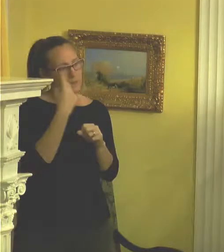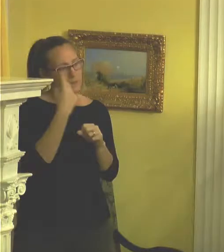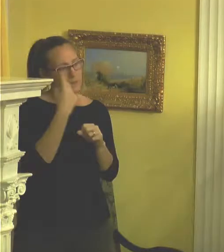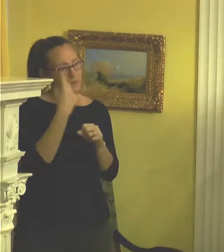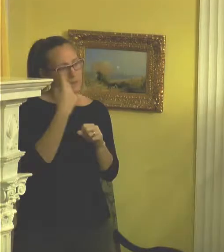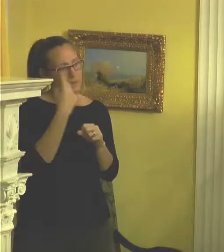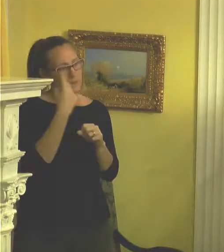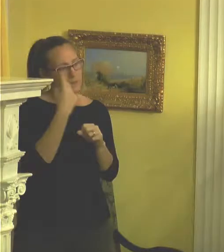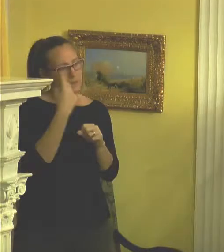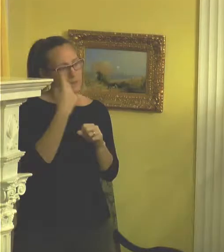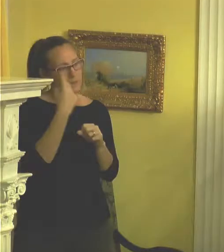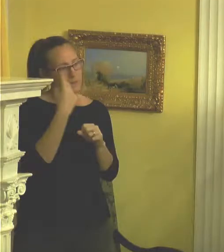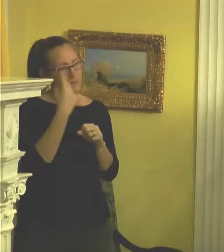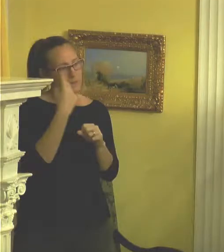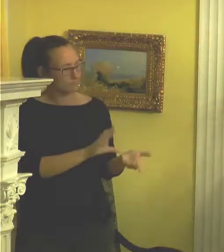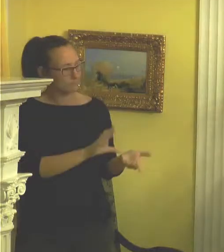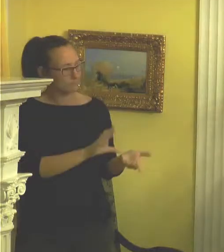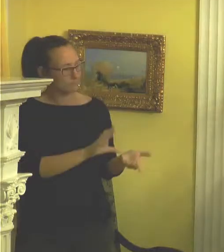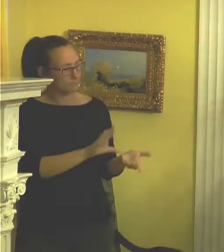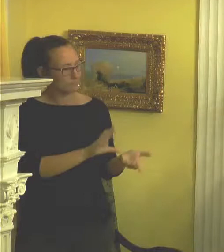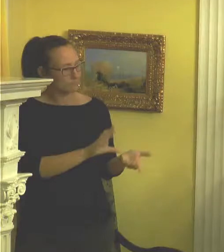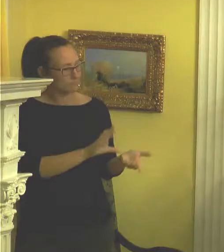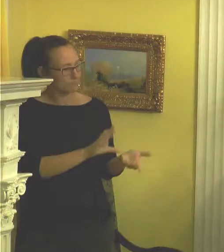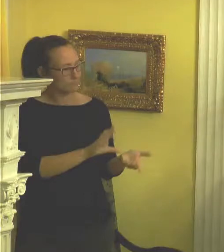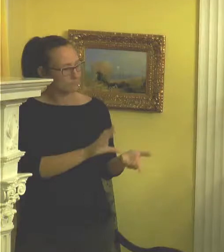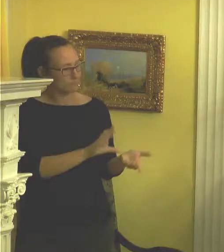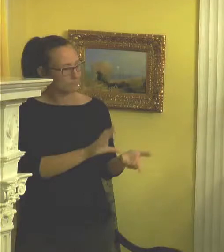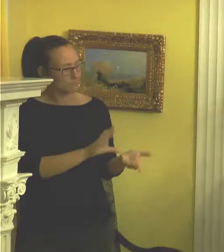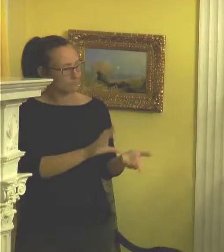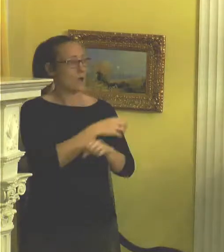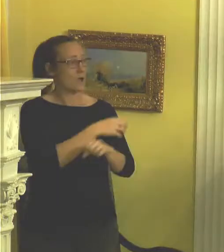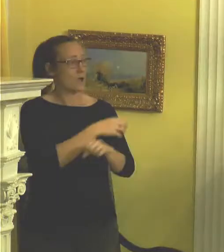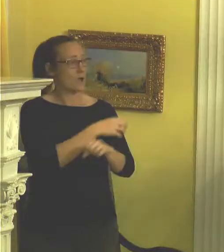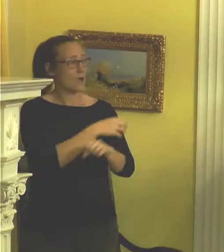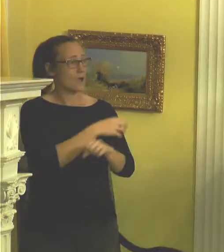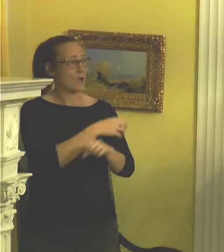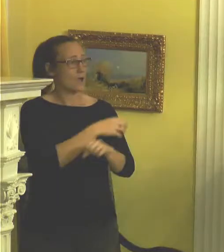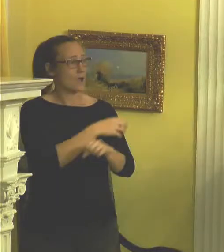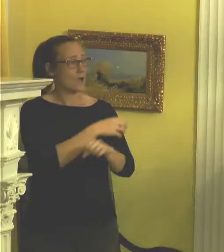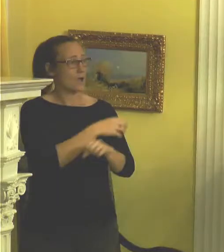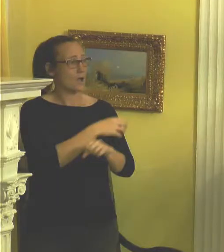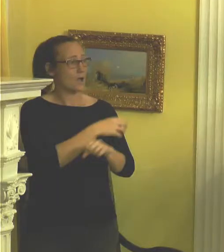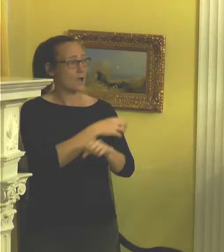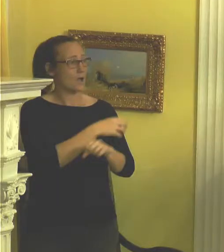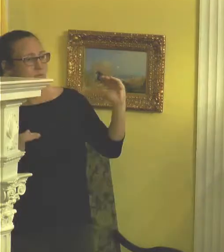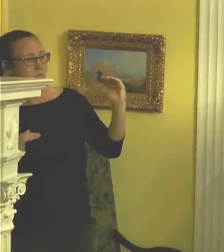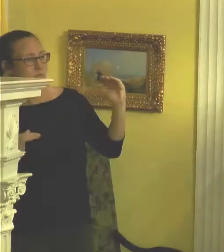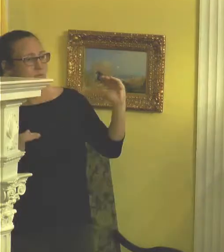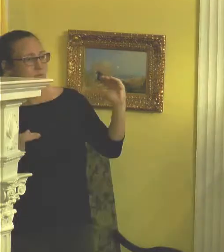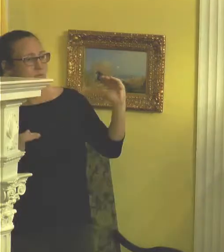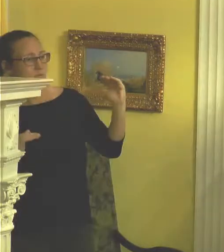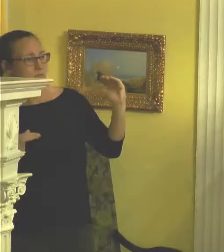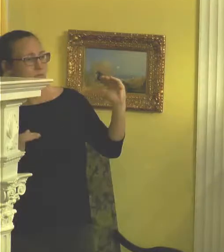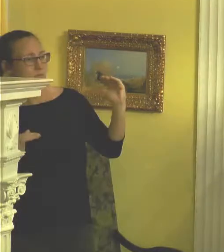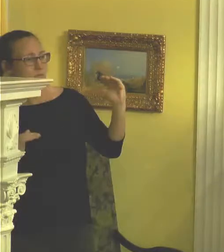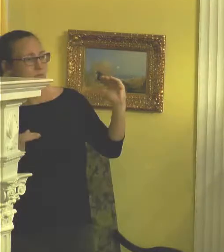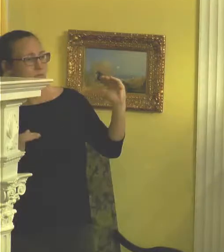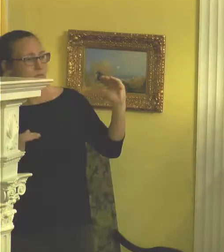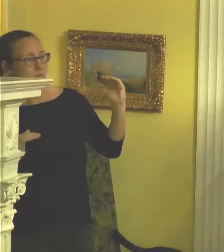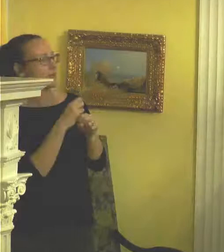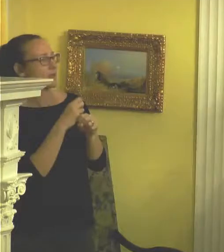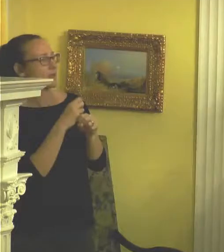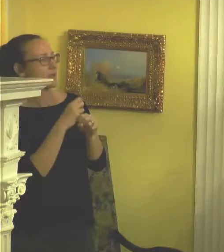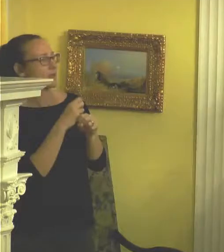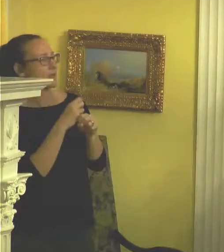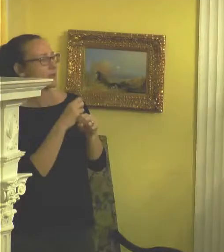historically disempowered and like make them the power figures and make us all subservient to them. Like, you know, making these big monumental